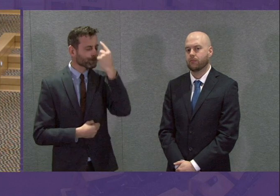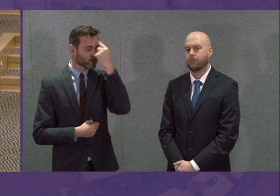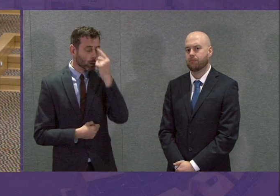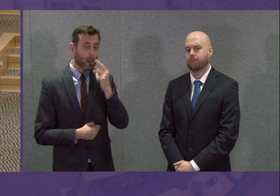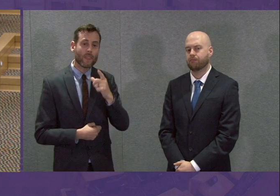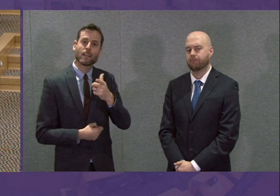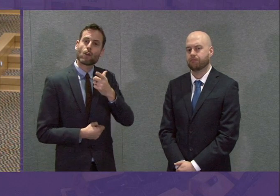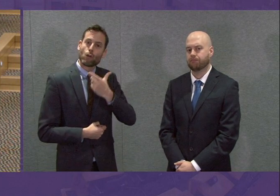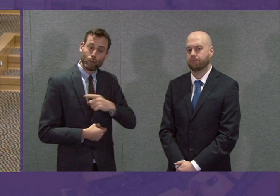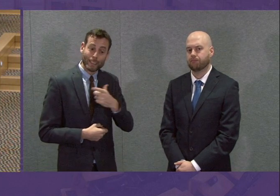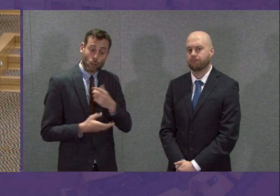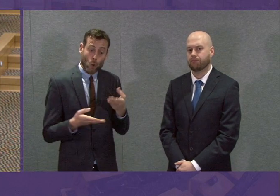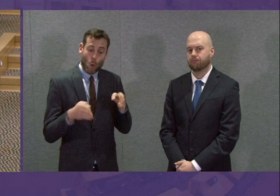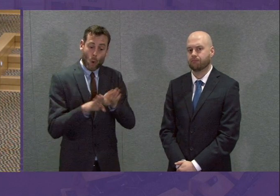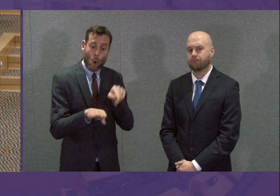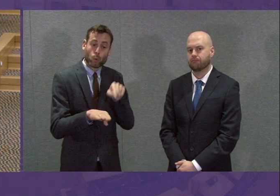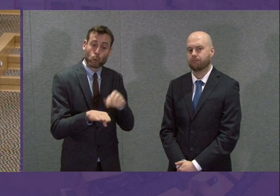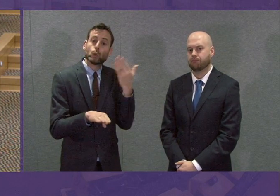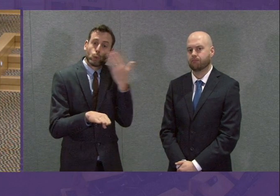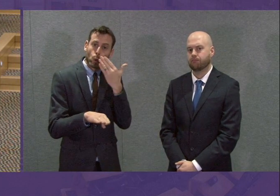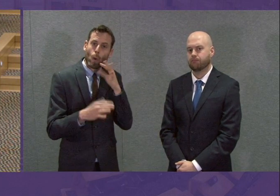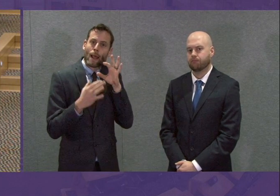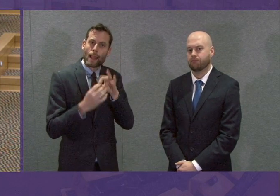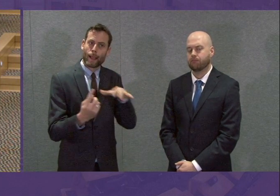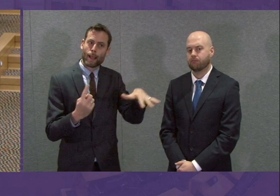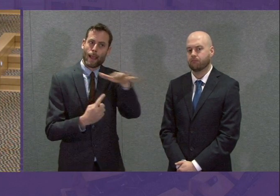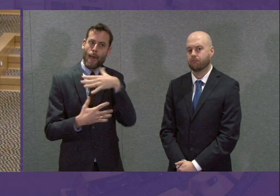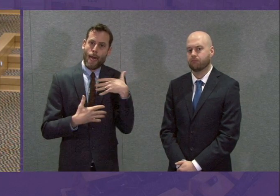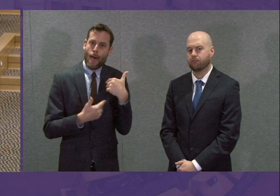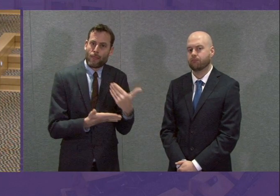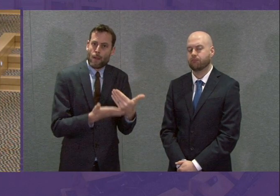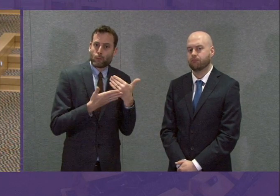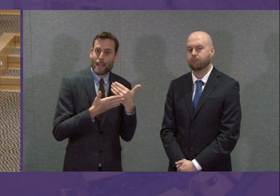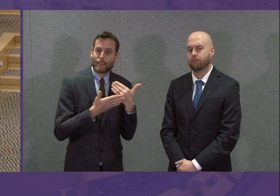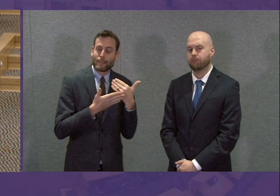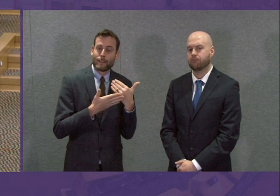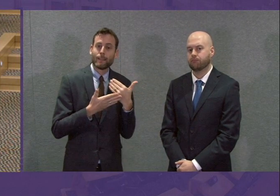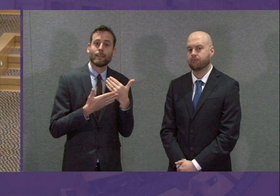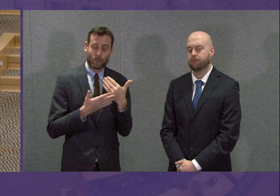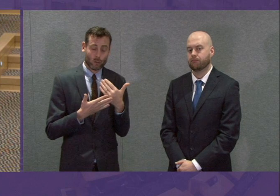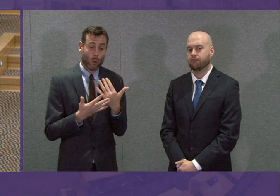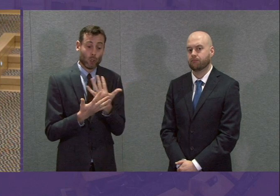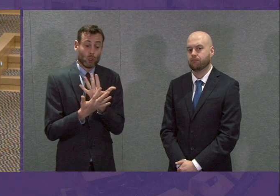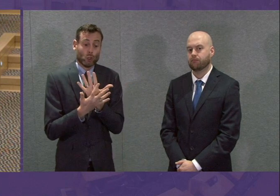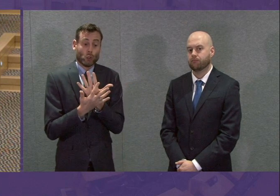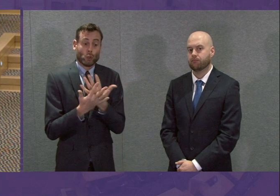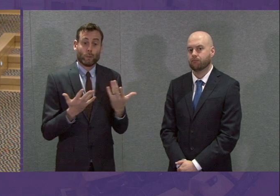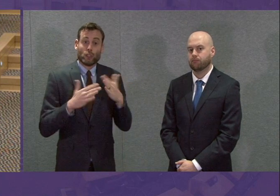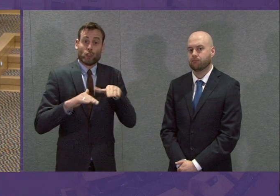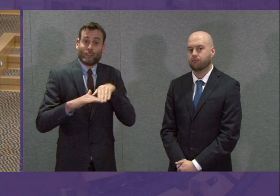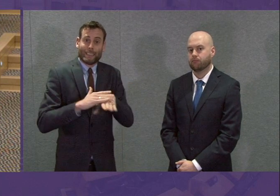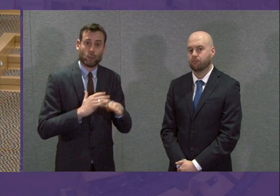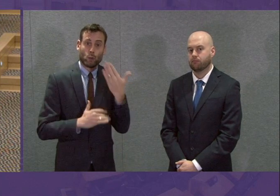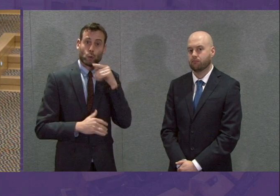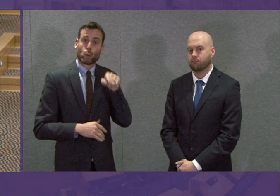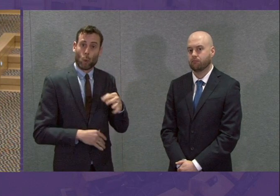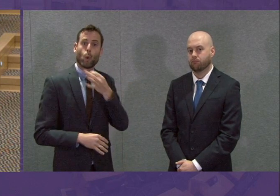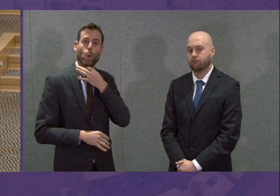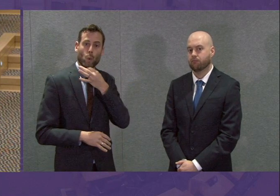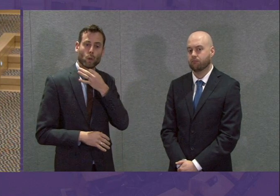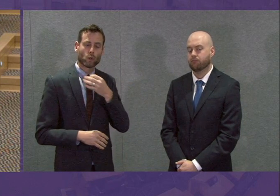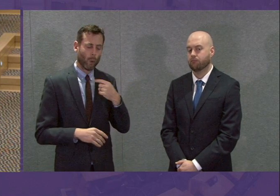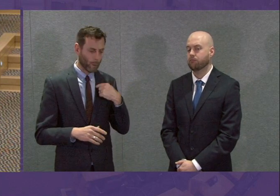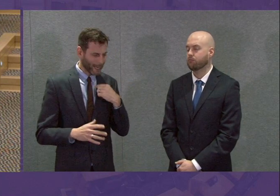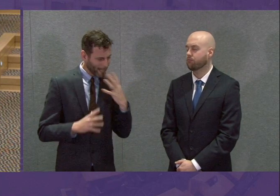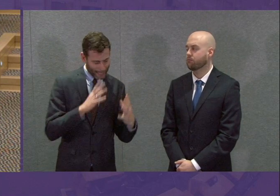regretfully having to close schools if we end up having too many children in our schools. That's the first point. The second point, while we will try